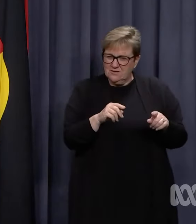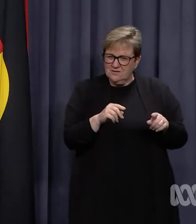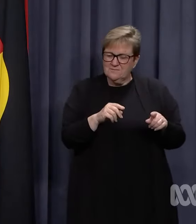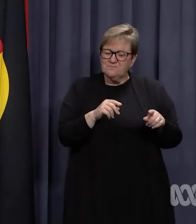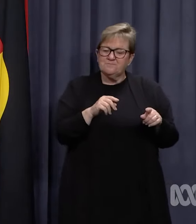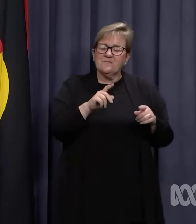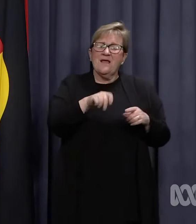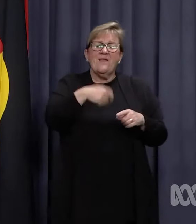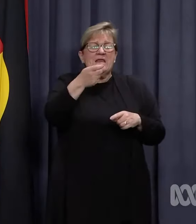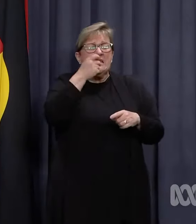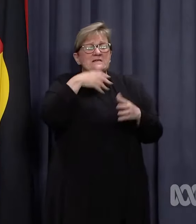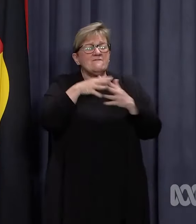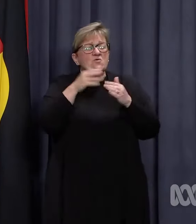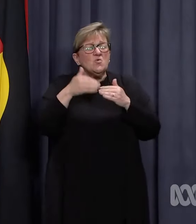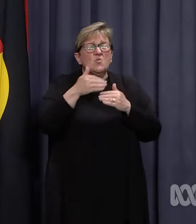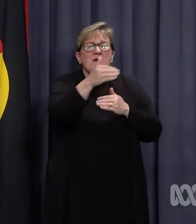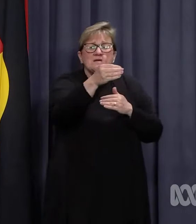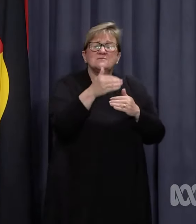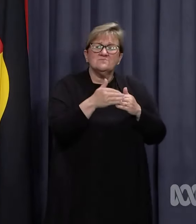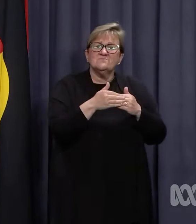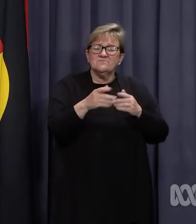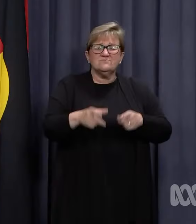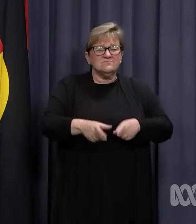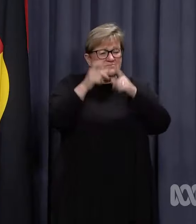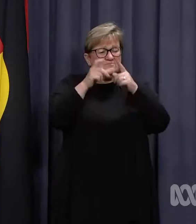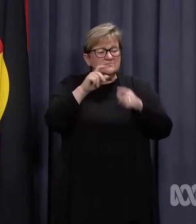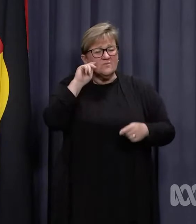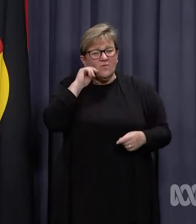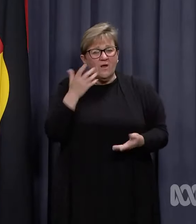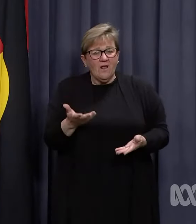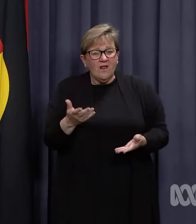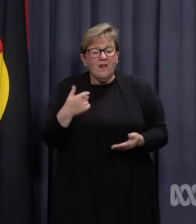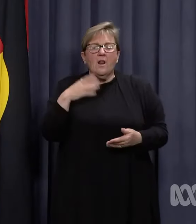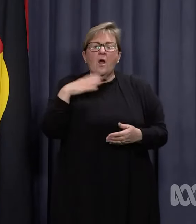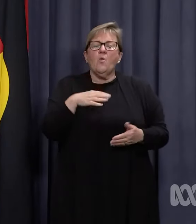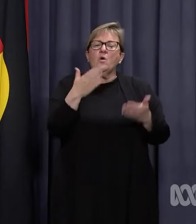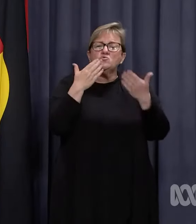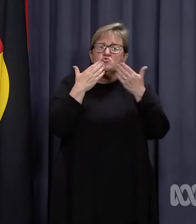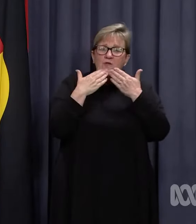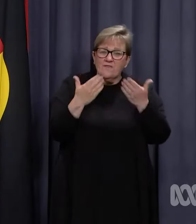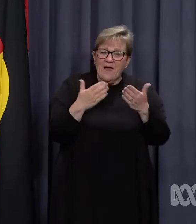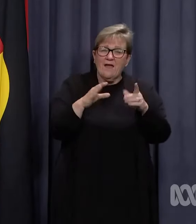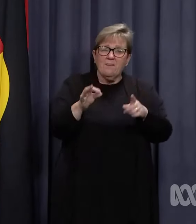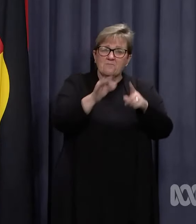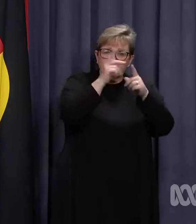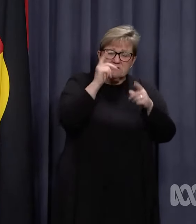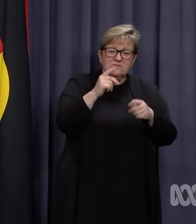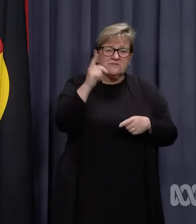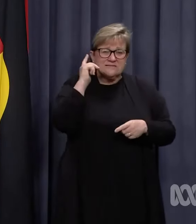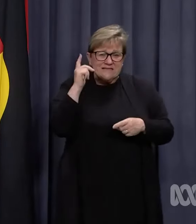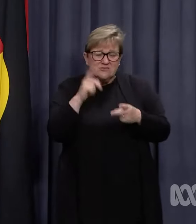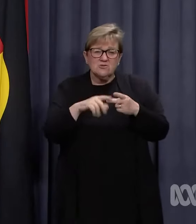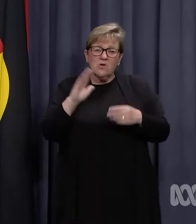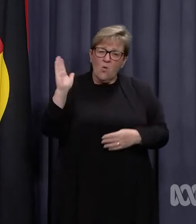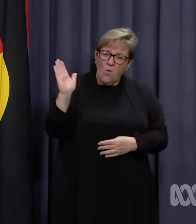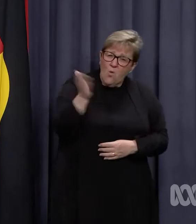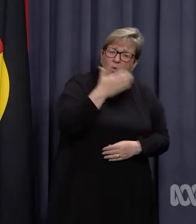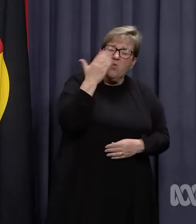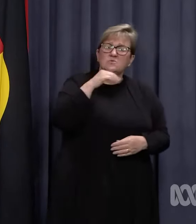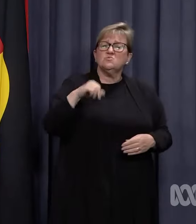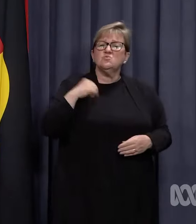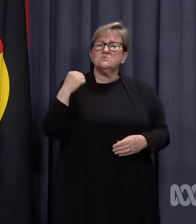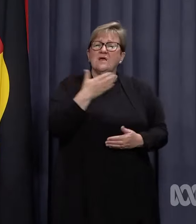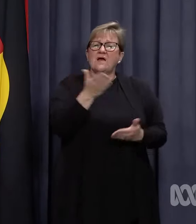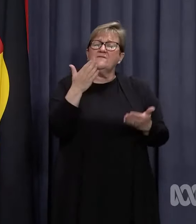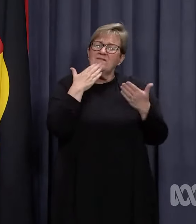The next few weeks are going to be very difficult. I want to thank principals, teachers and all school staff